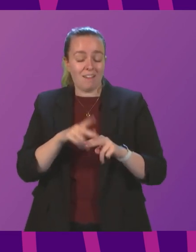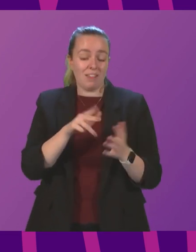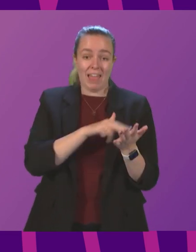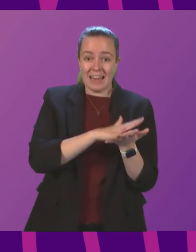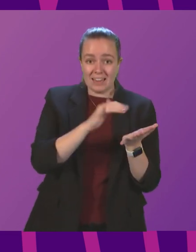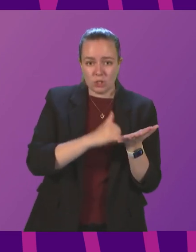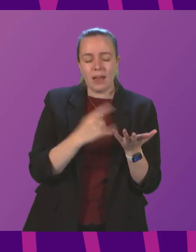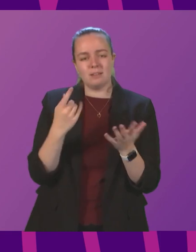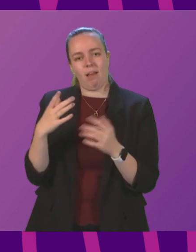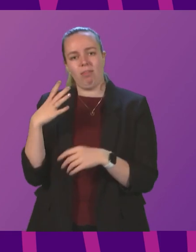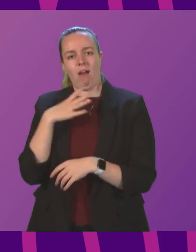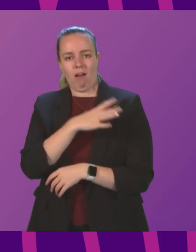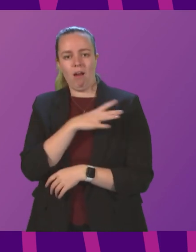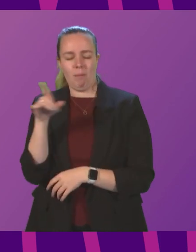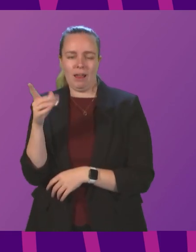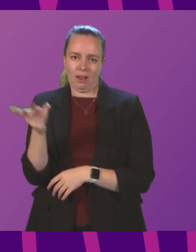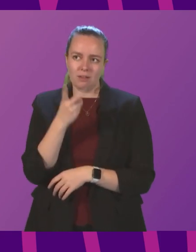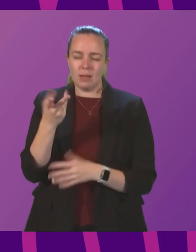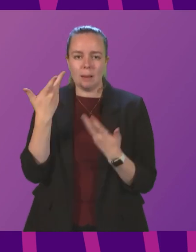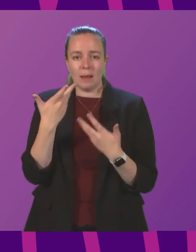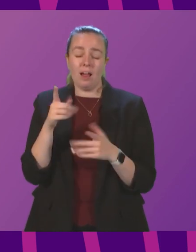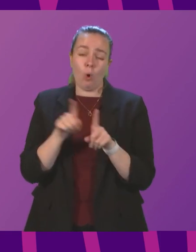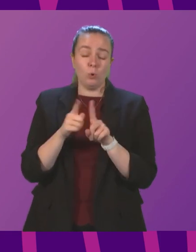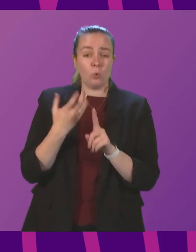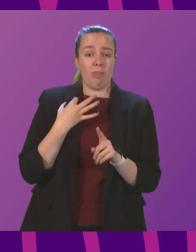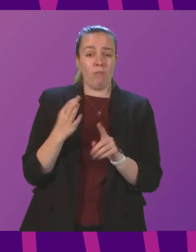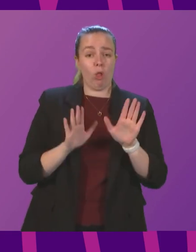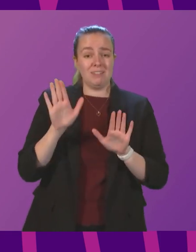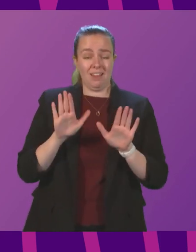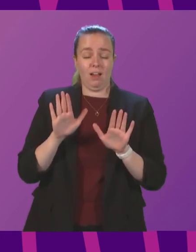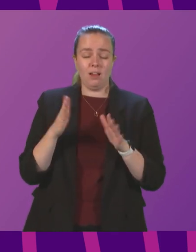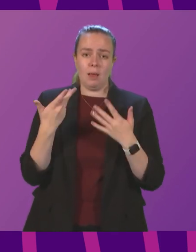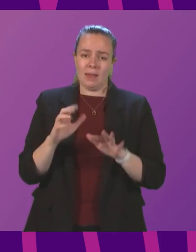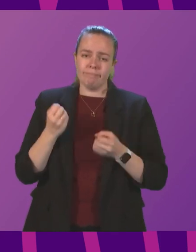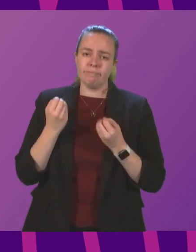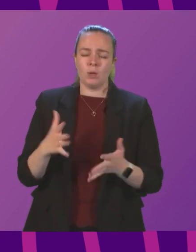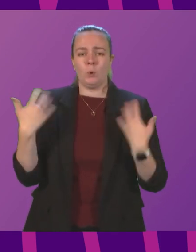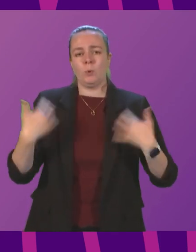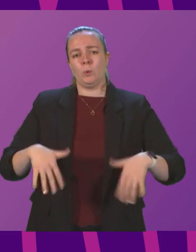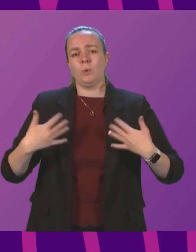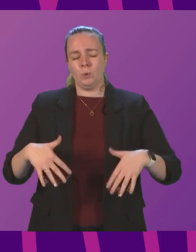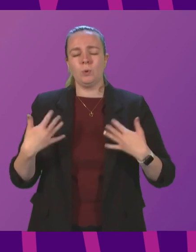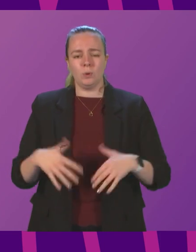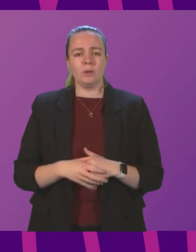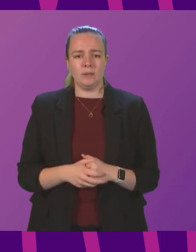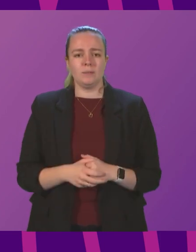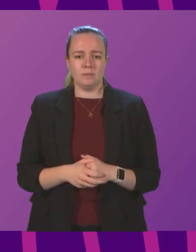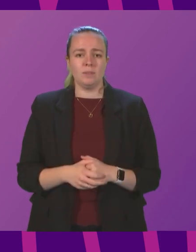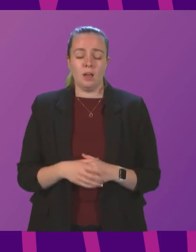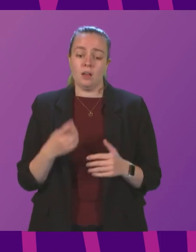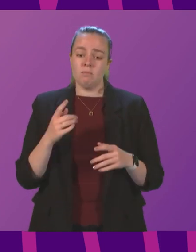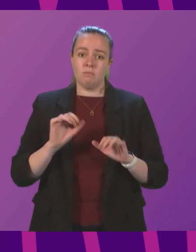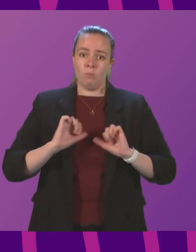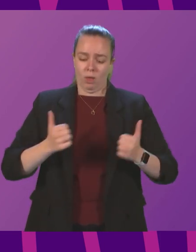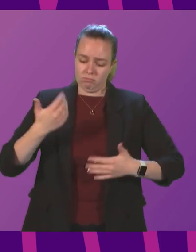National Health Service and the armed forces who've been delivering and the volunteers who've delivered such an exceptional and at